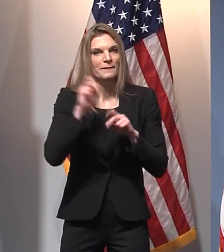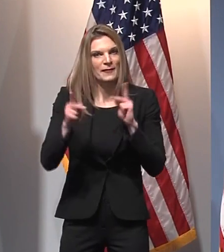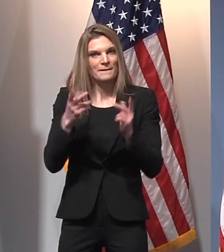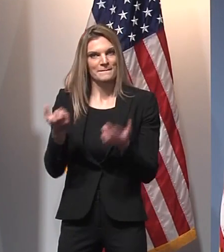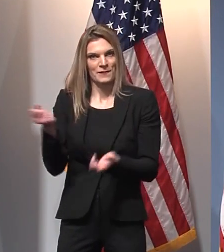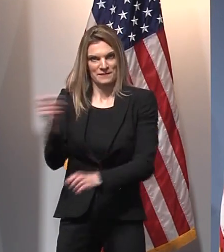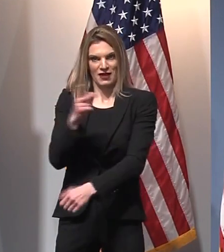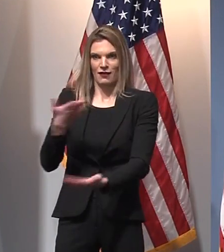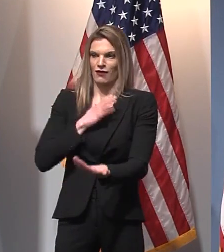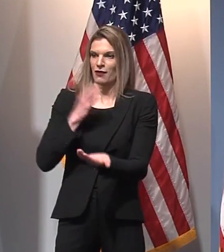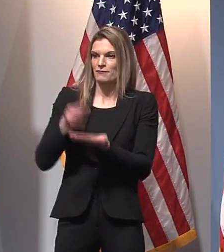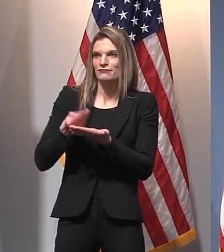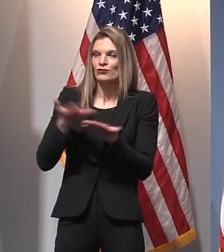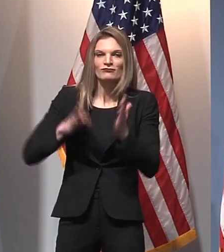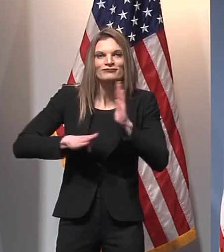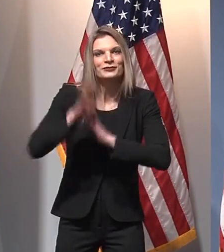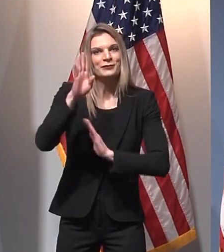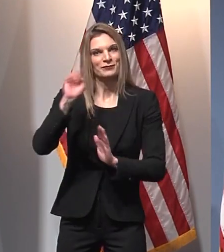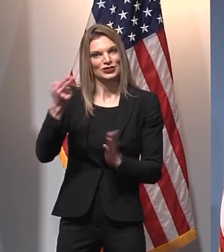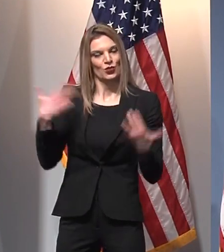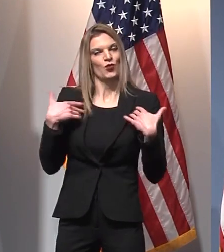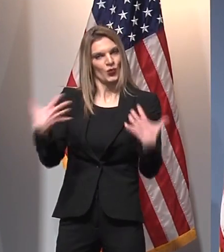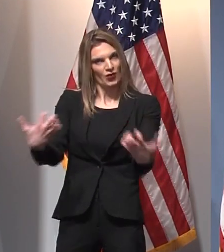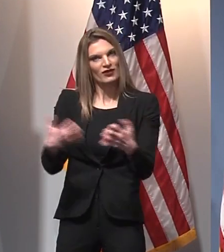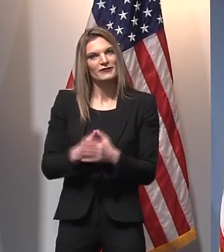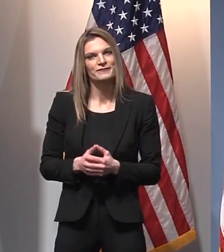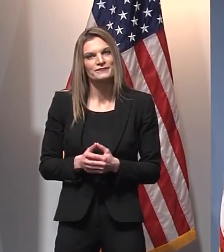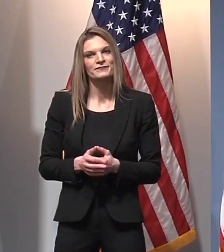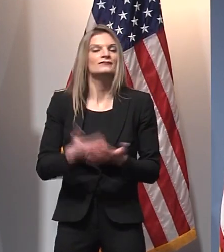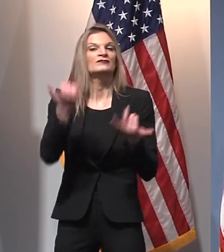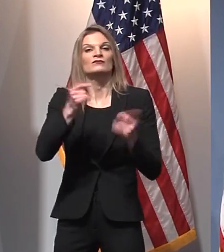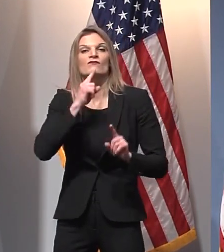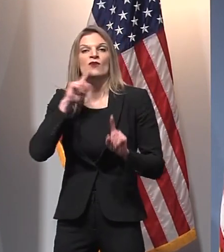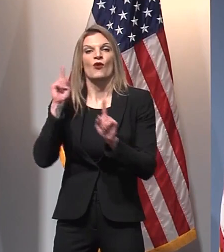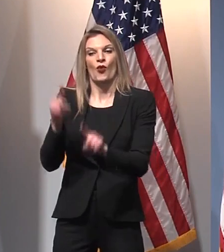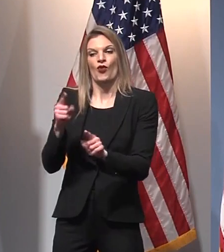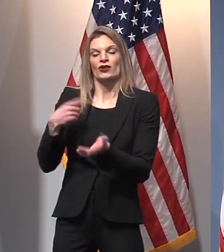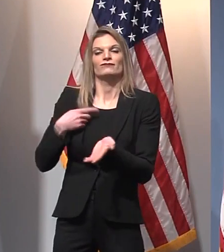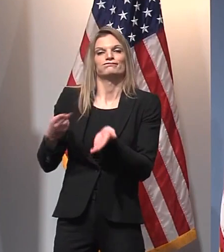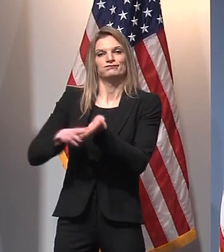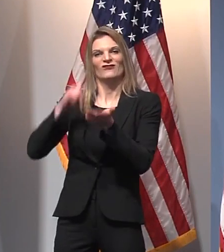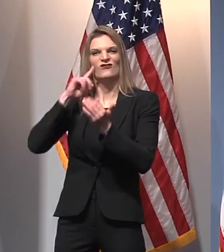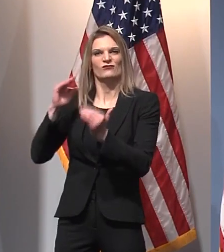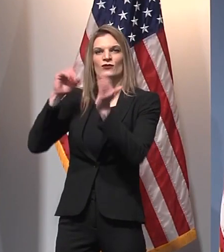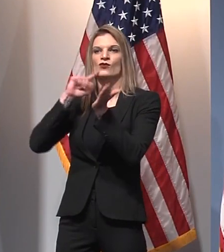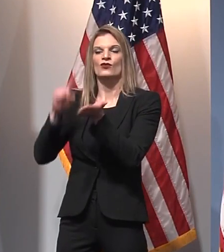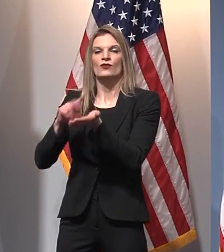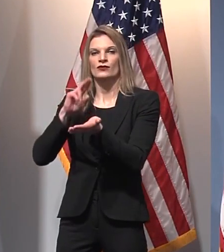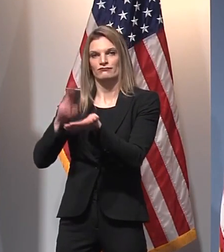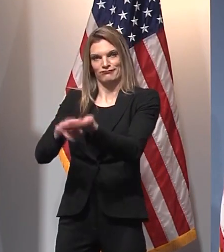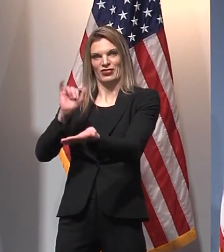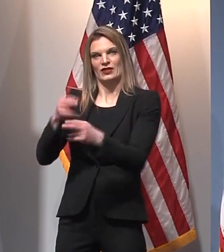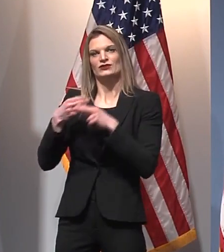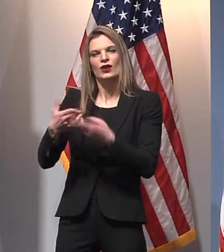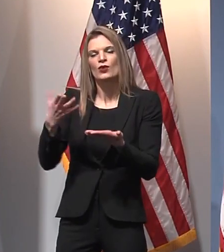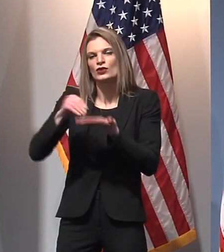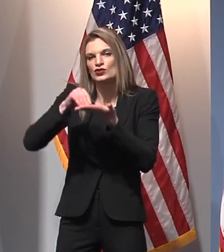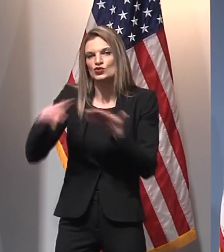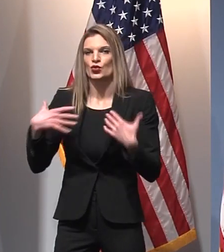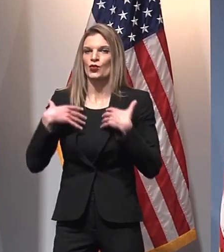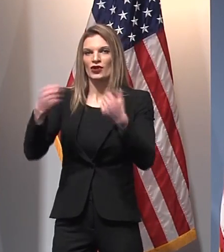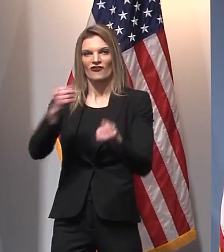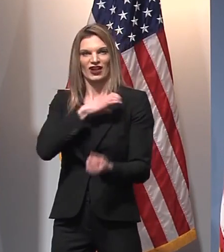To that end, I was also pleased to sign an executive order today to create the Student Recovery Advisory Council of Michigan.